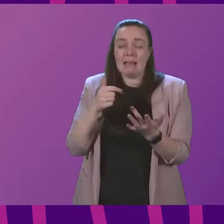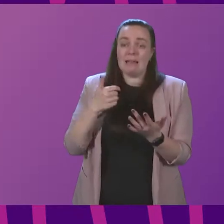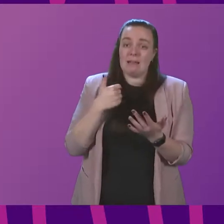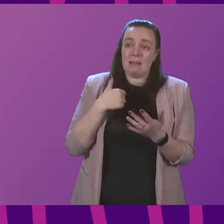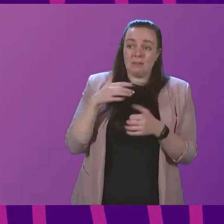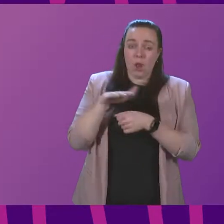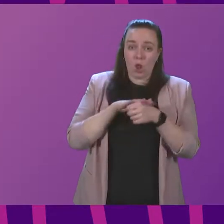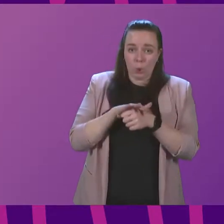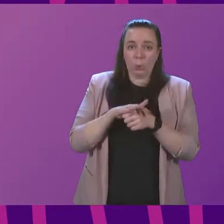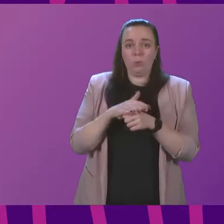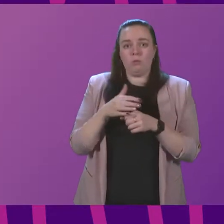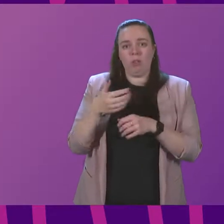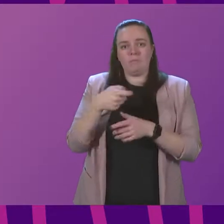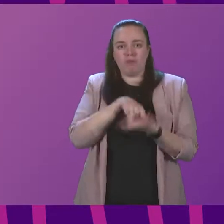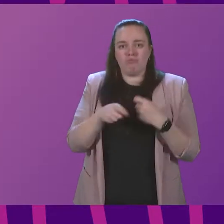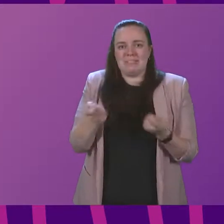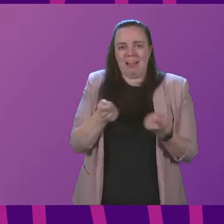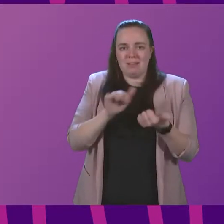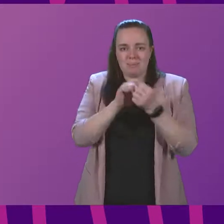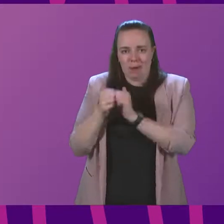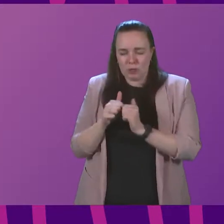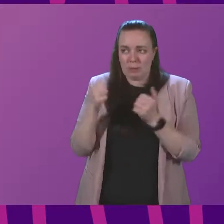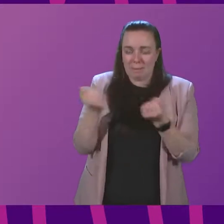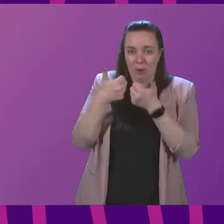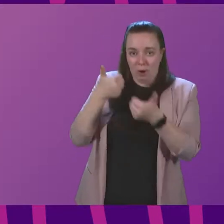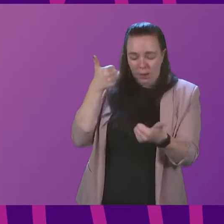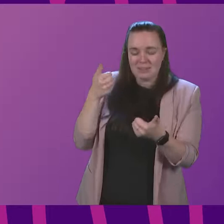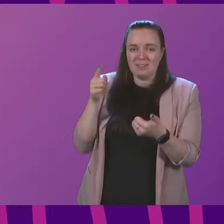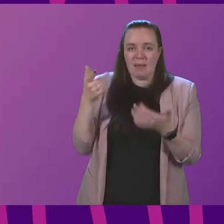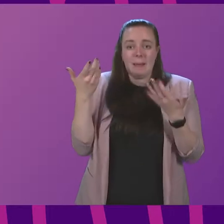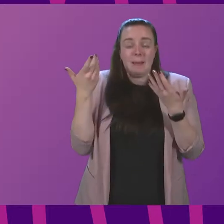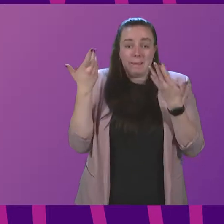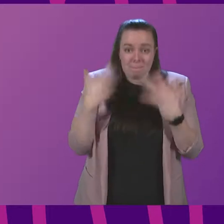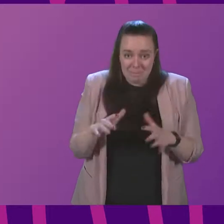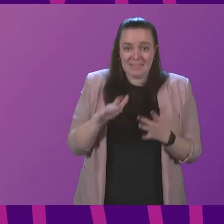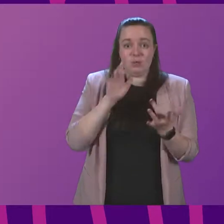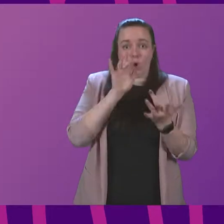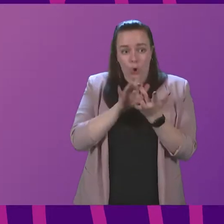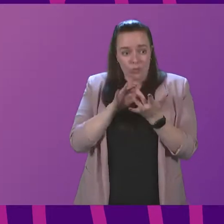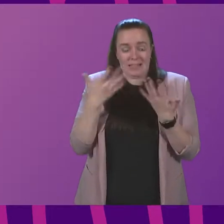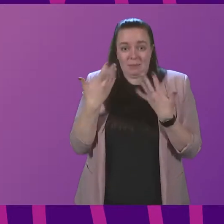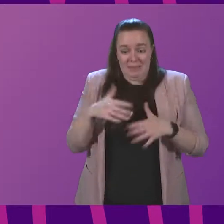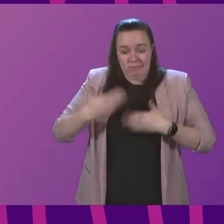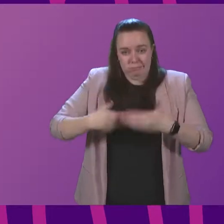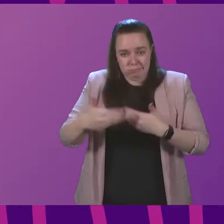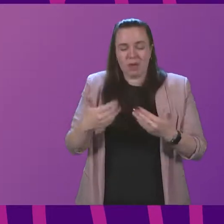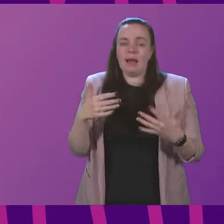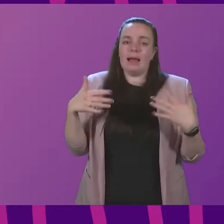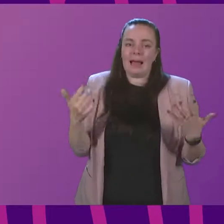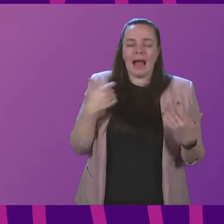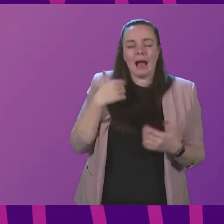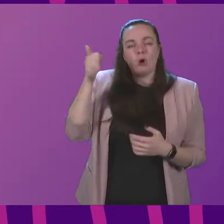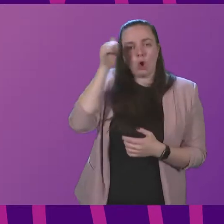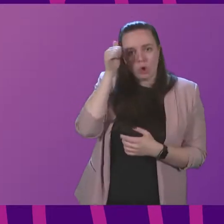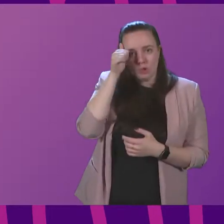by local resilience partnerships and by the power companies they have been undertaking that contacting. But obviously I am conscious